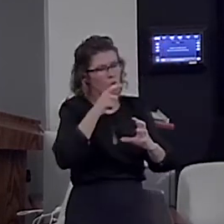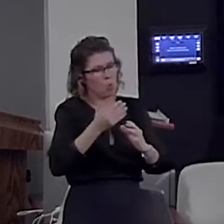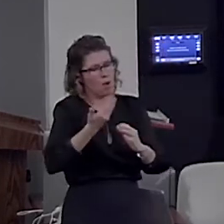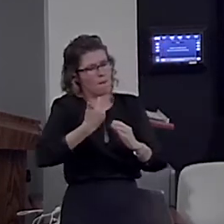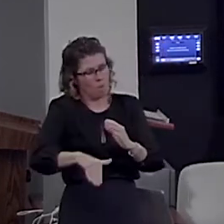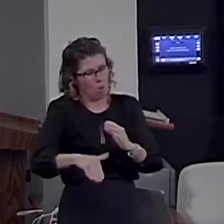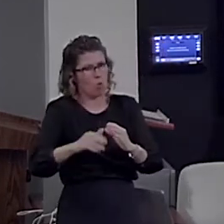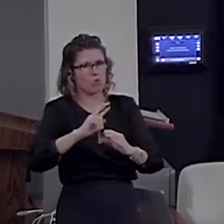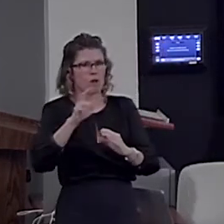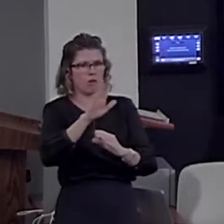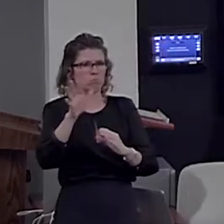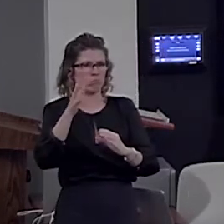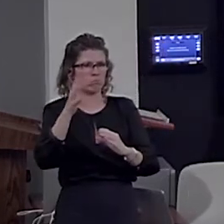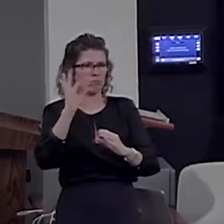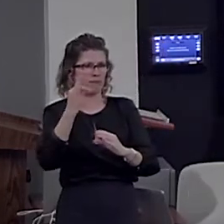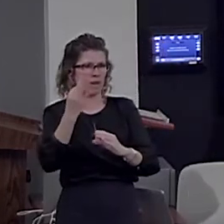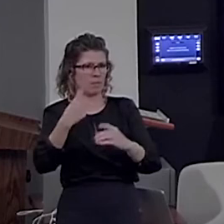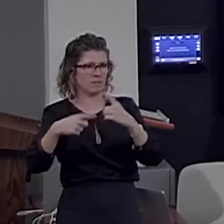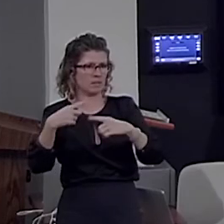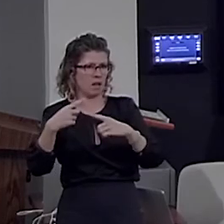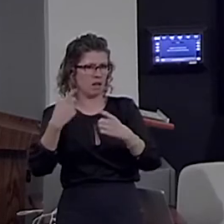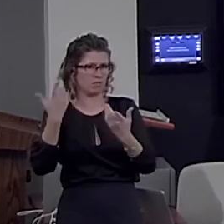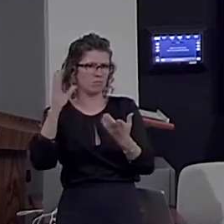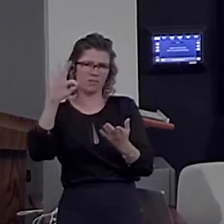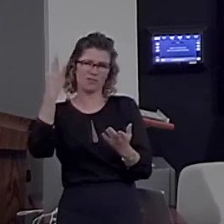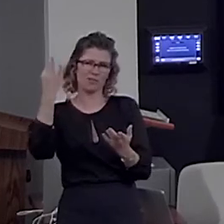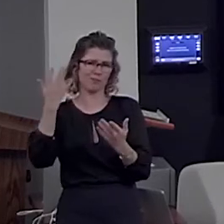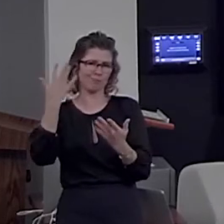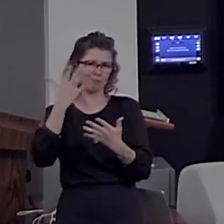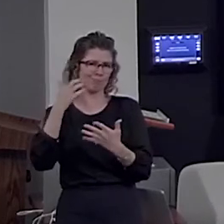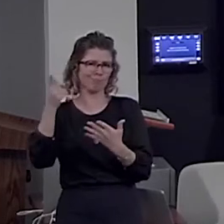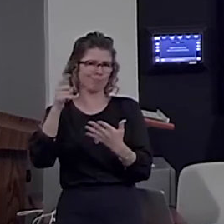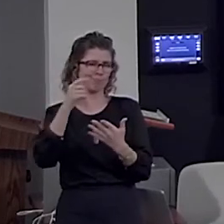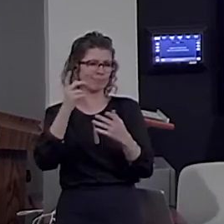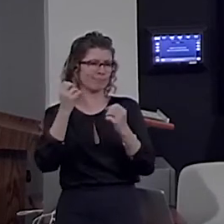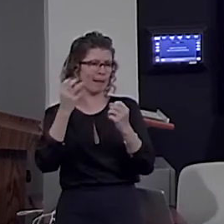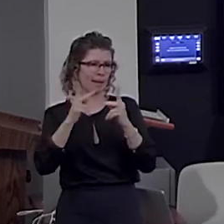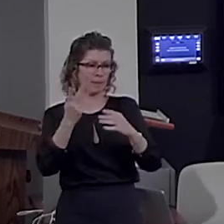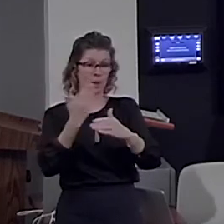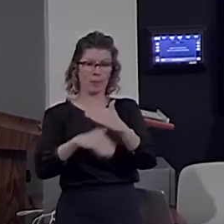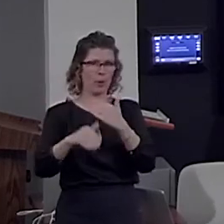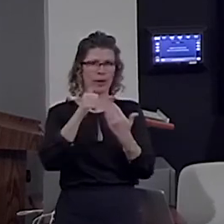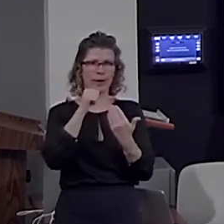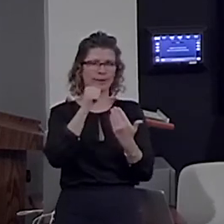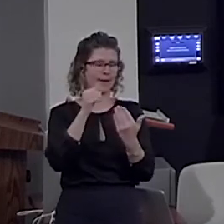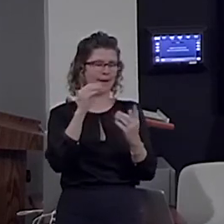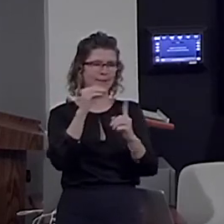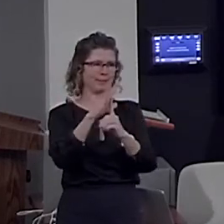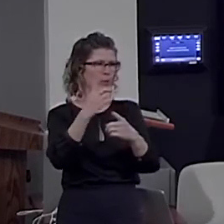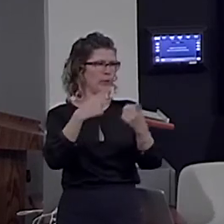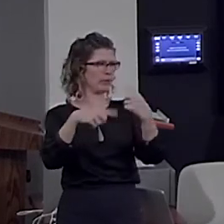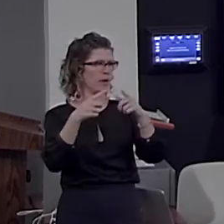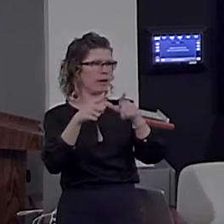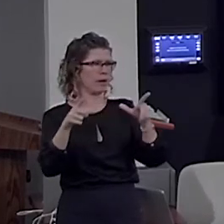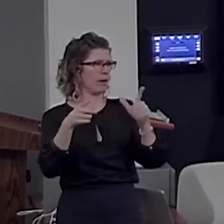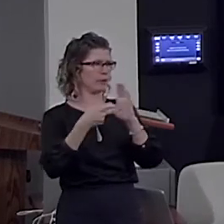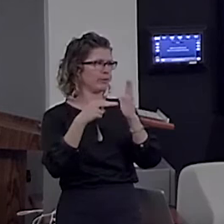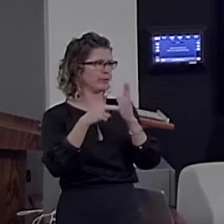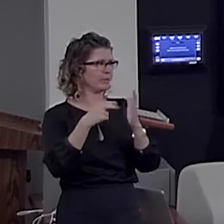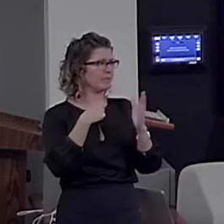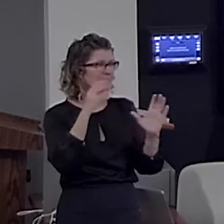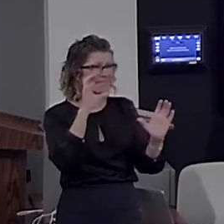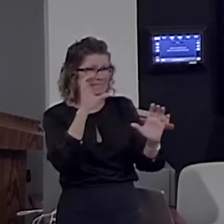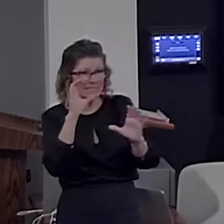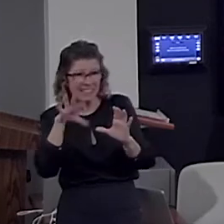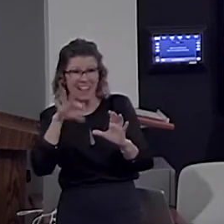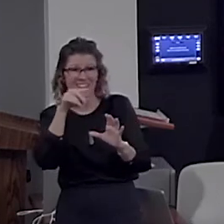know, and certainly in France, people are not always exposed to sign language from birth. It was impossible for us to find a large group of people who were